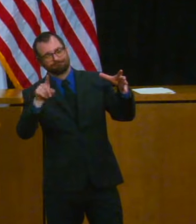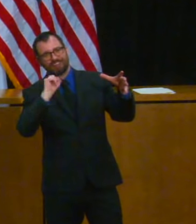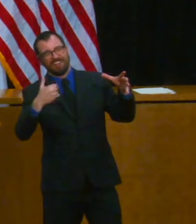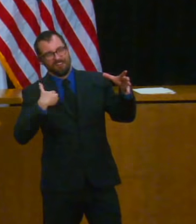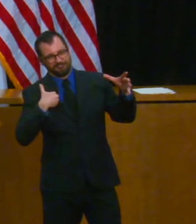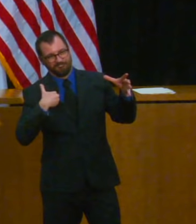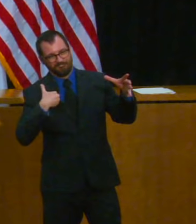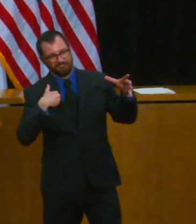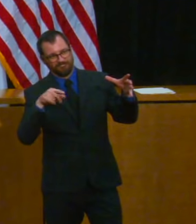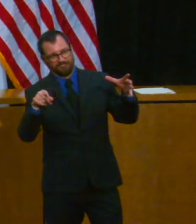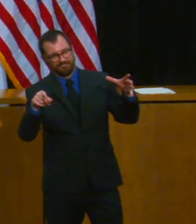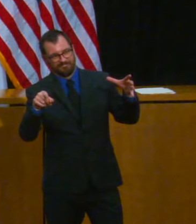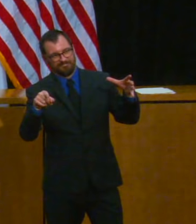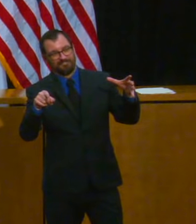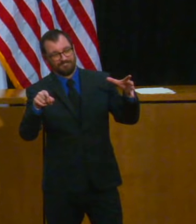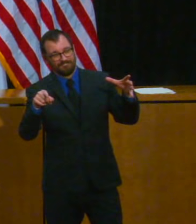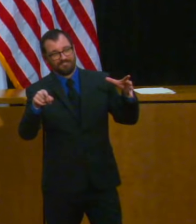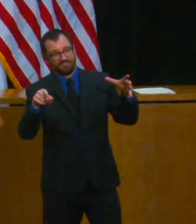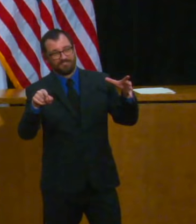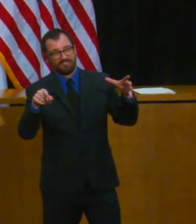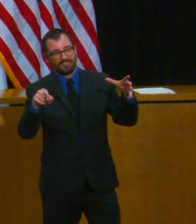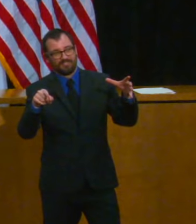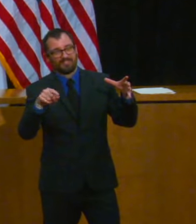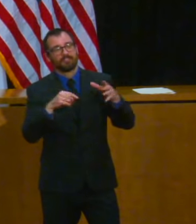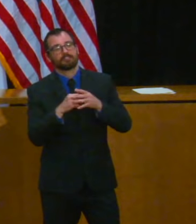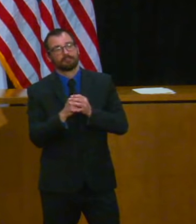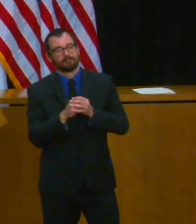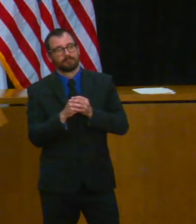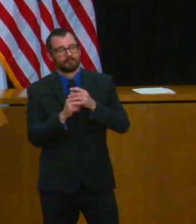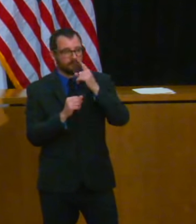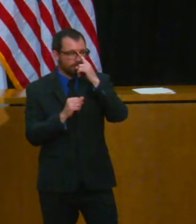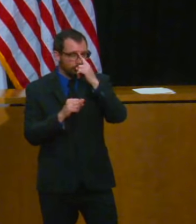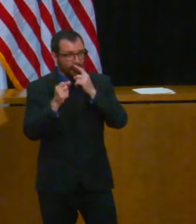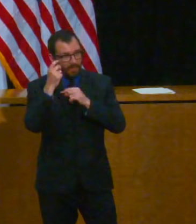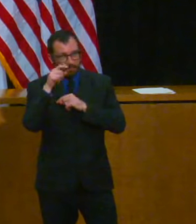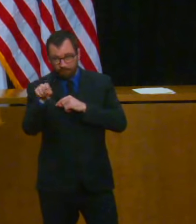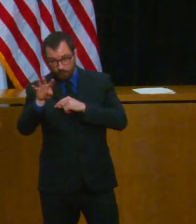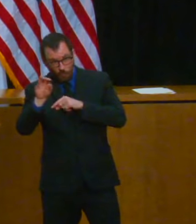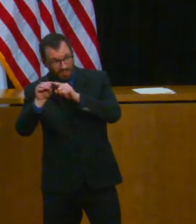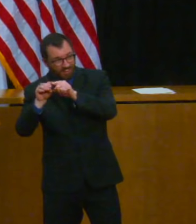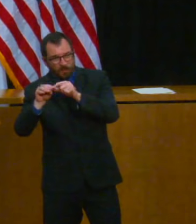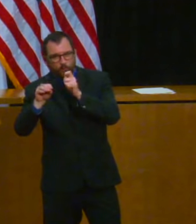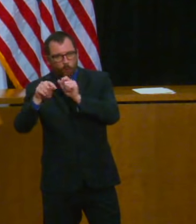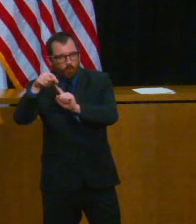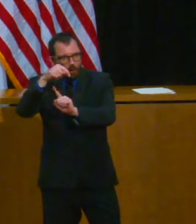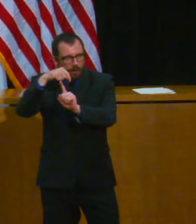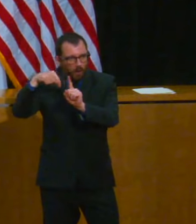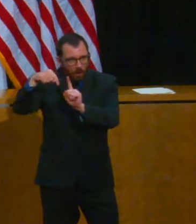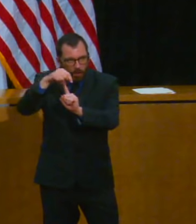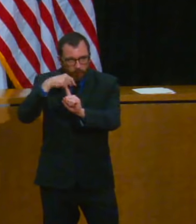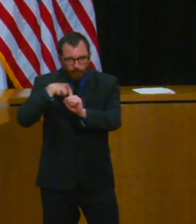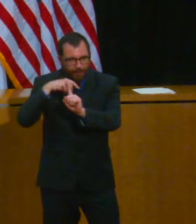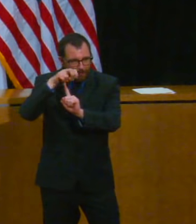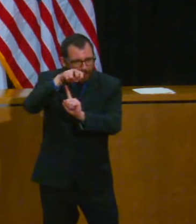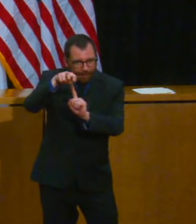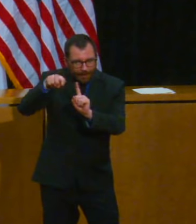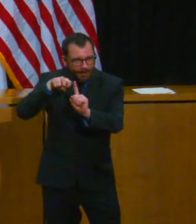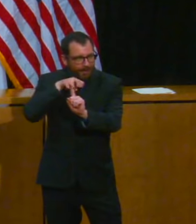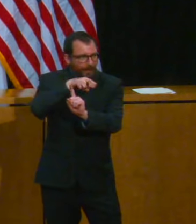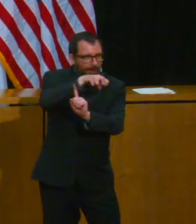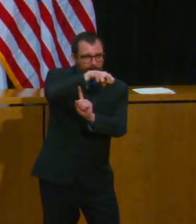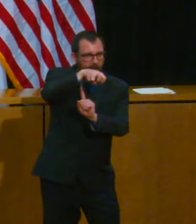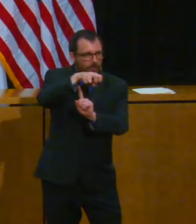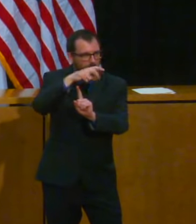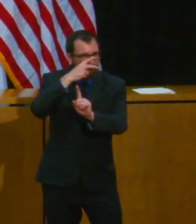identify who their immediate contacts are and then you identify the contacts as you know if it's a broad contagion some employers